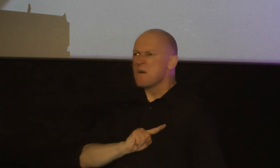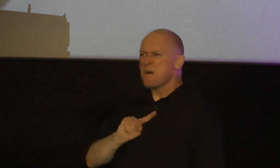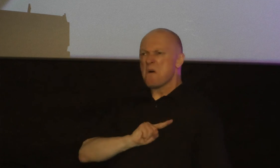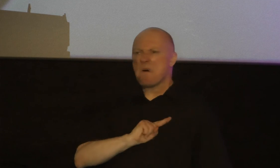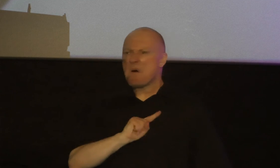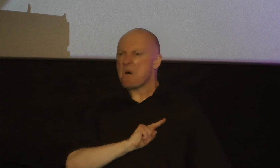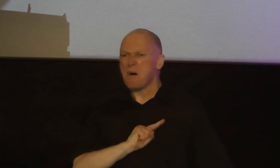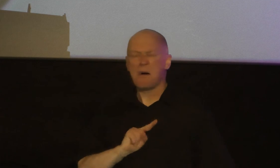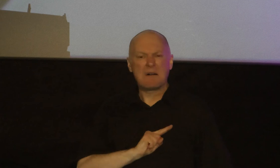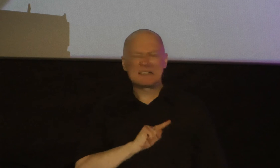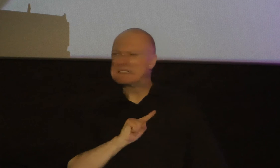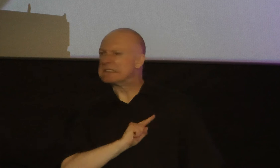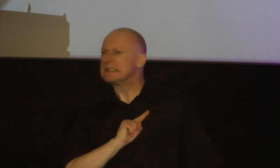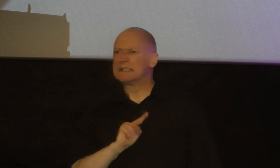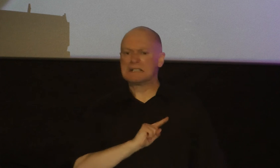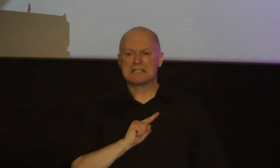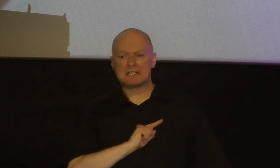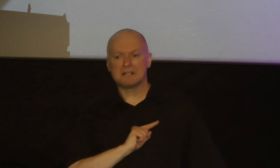them and corrected them